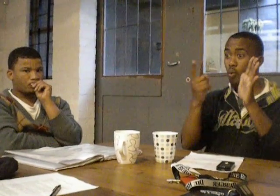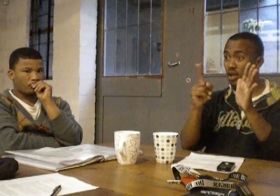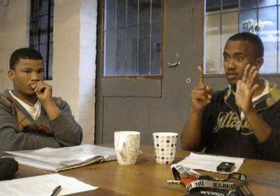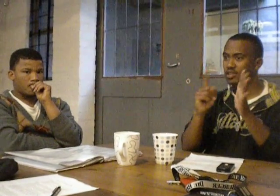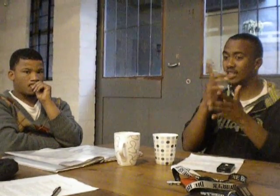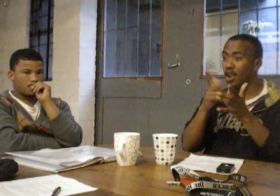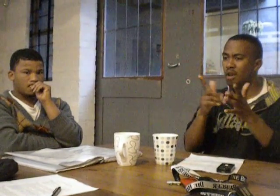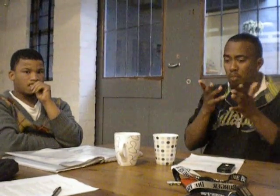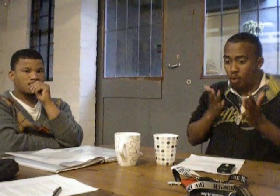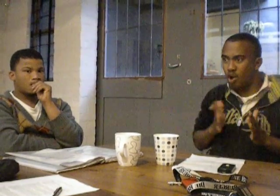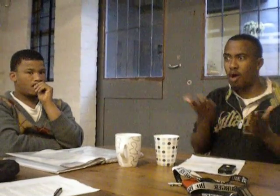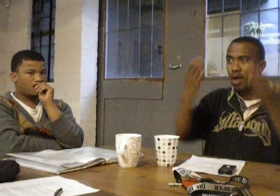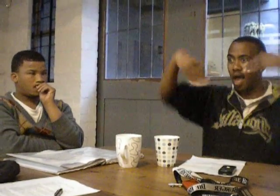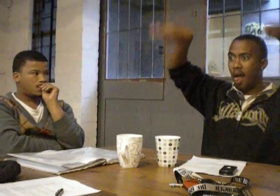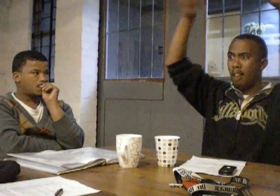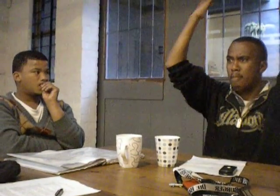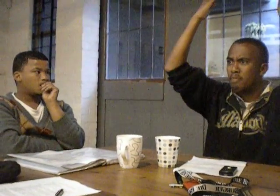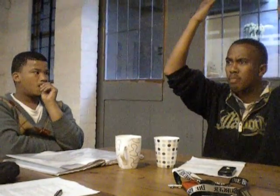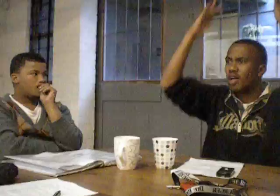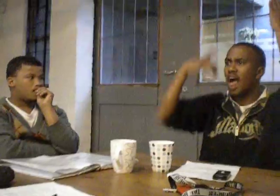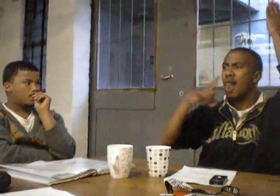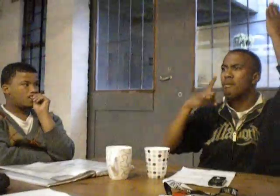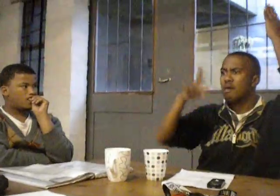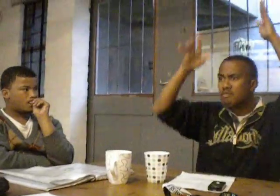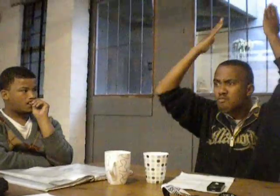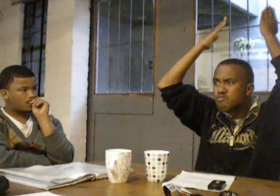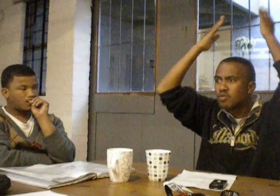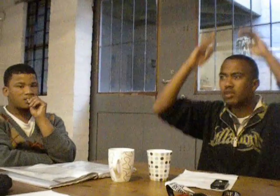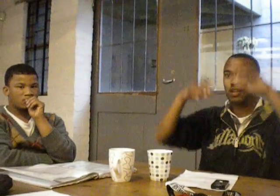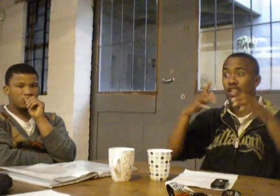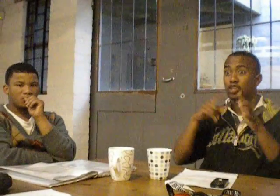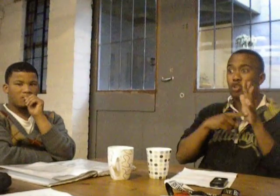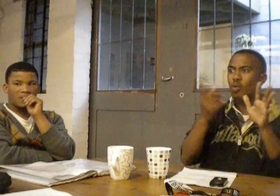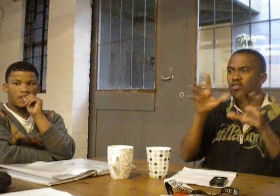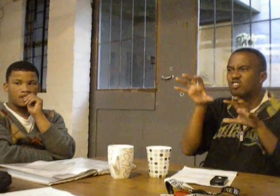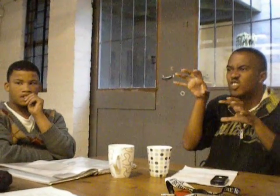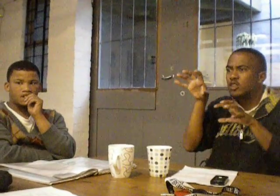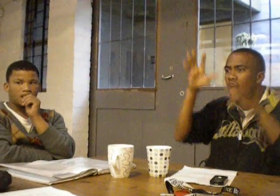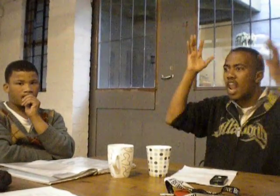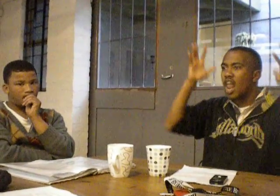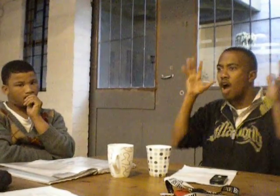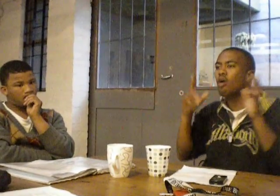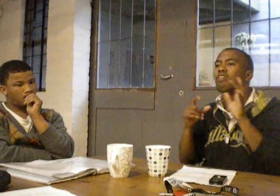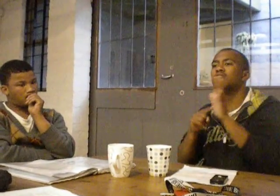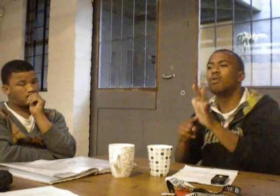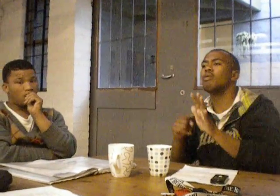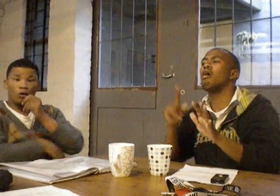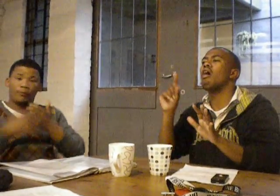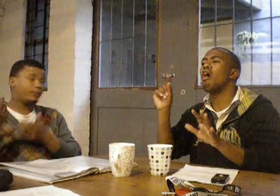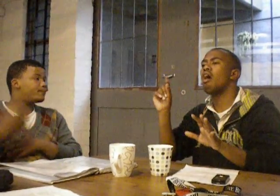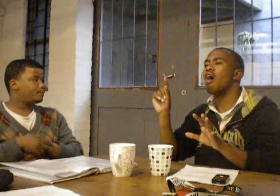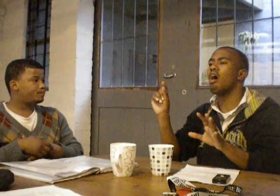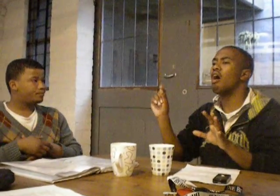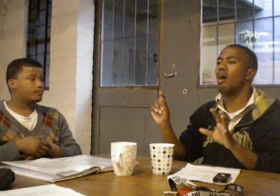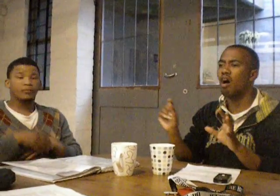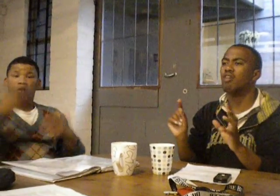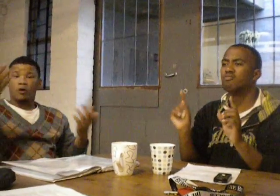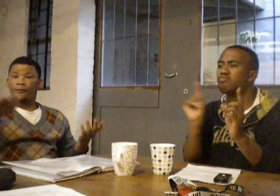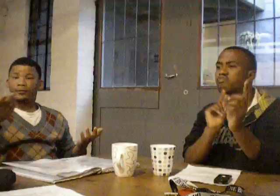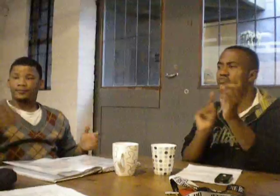use of the signs. Your body will then, or the body will then work with the sign. A lion is not just a